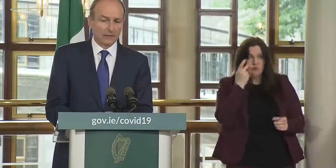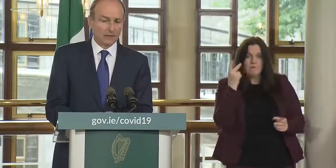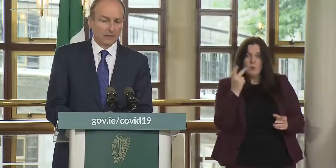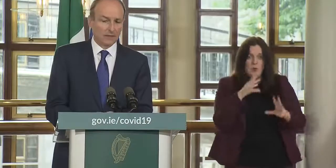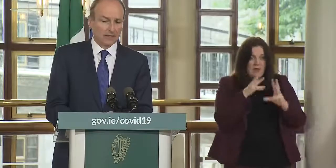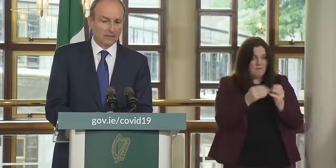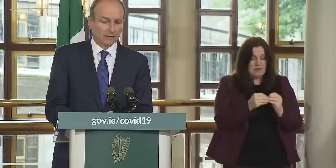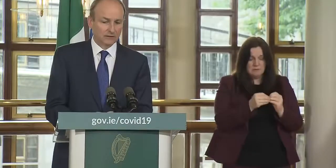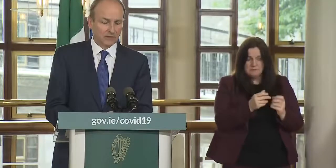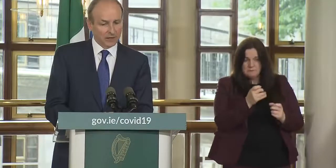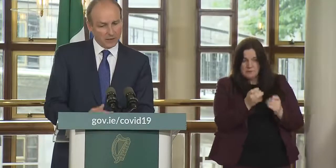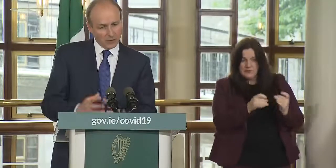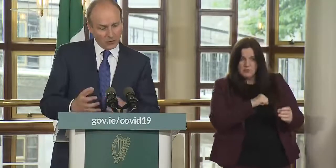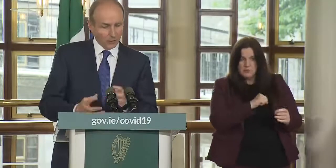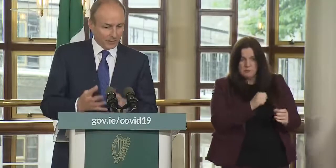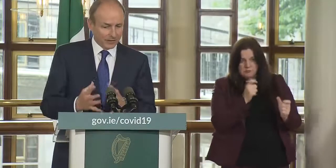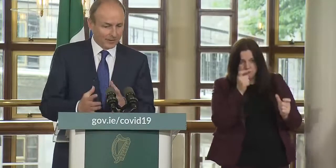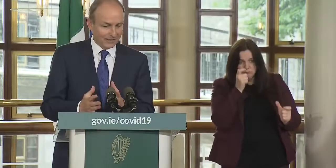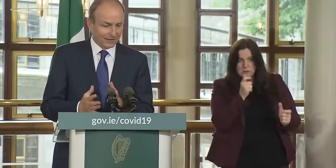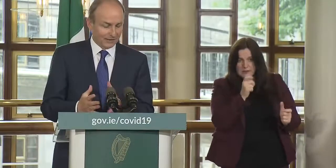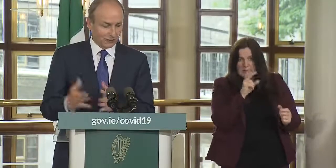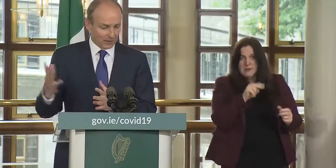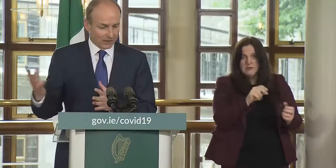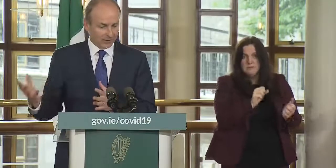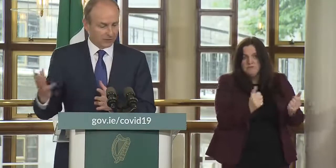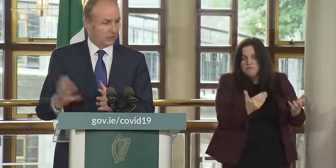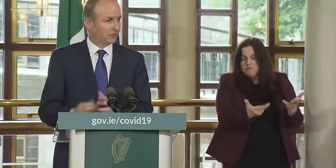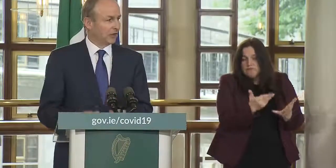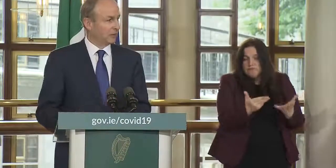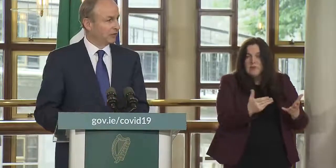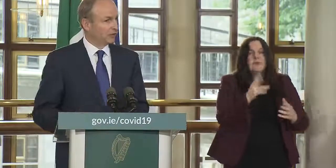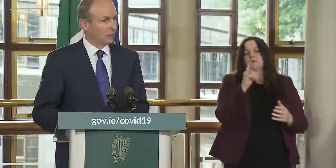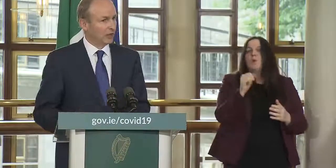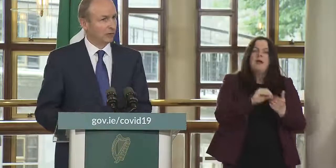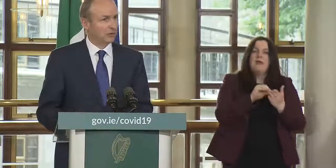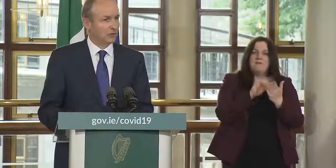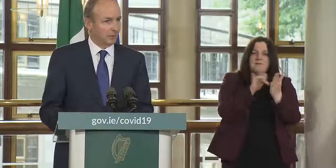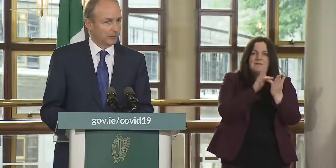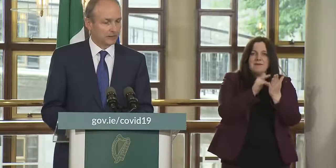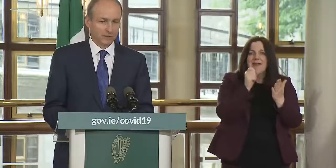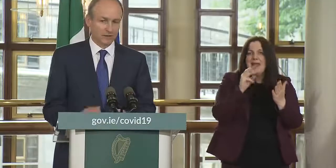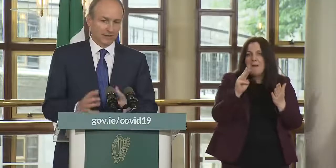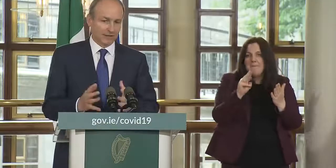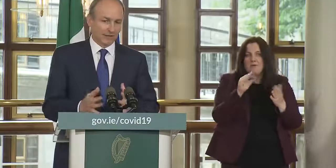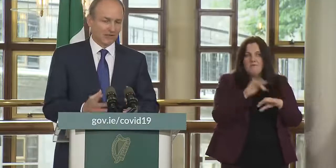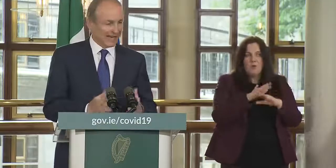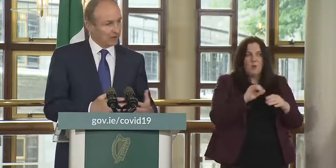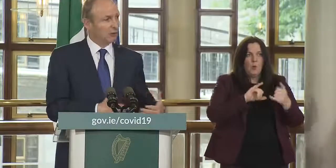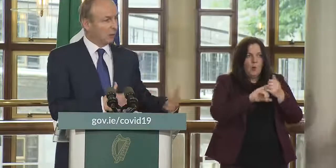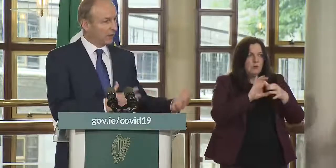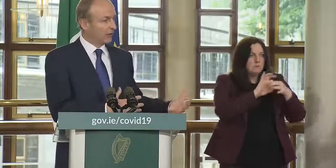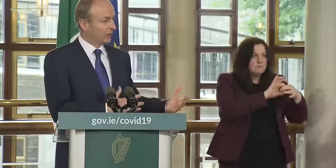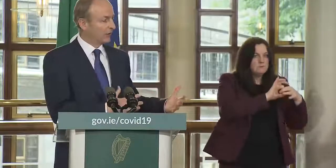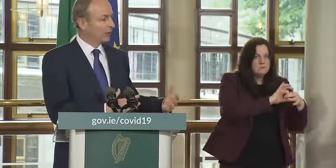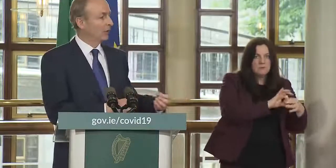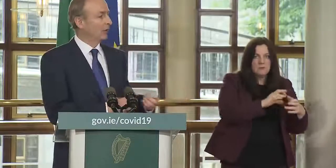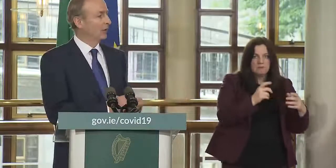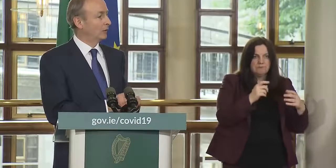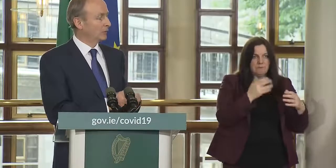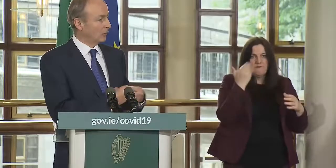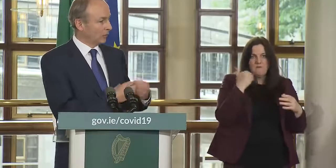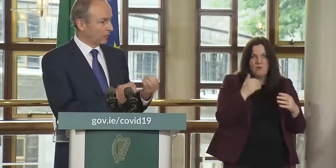um and you know that's why the contact tracing app is a welcome development in tandem with